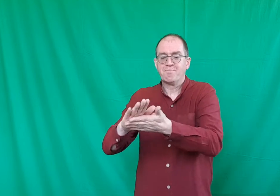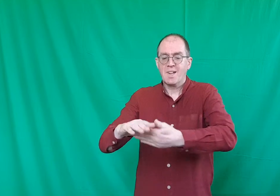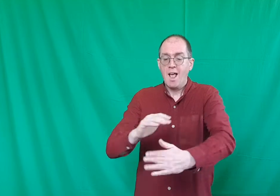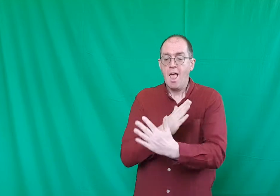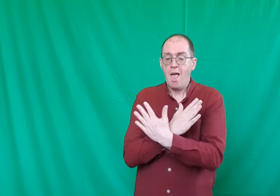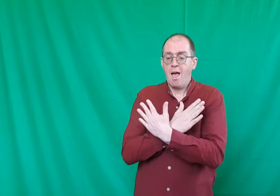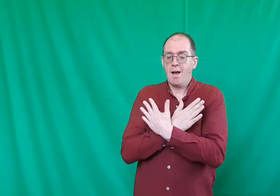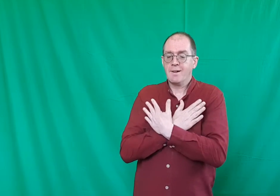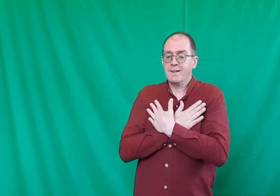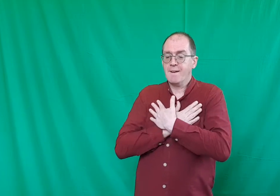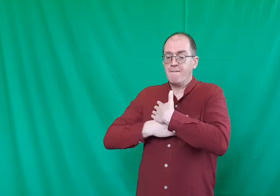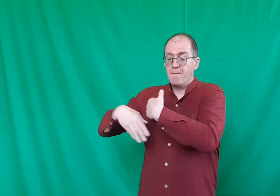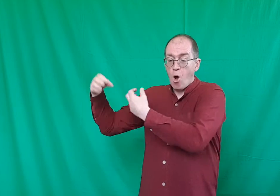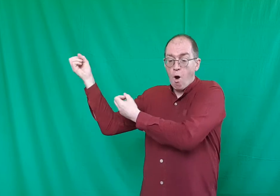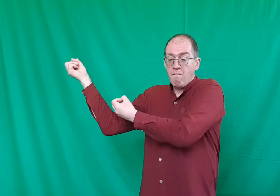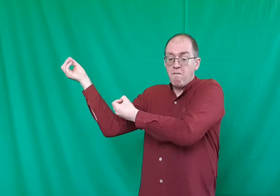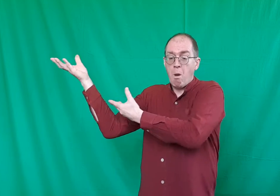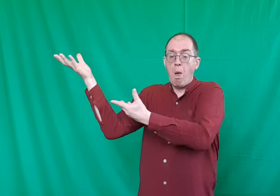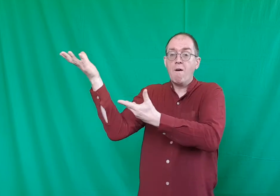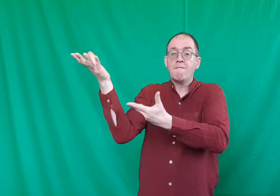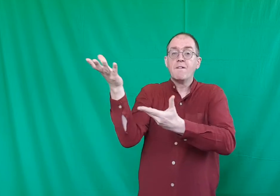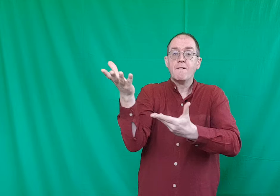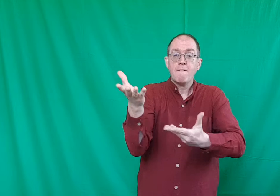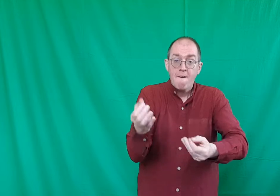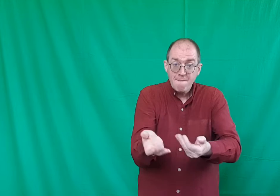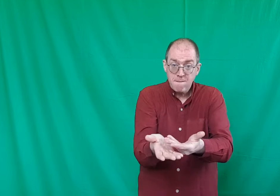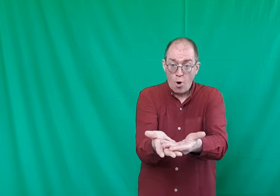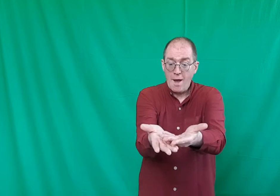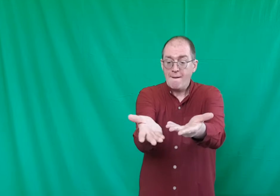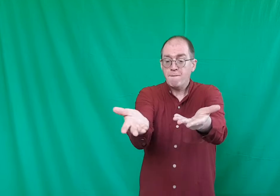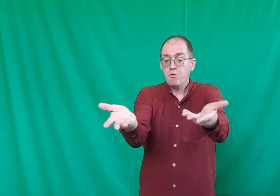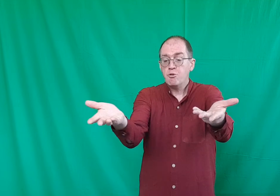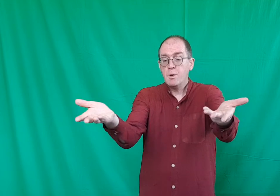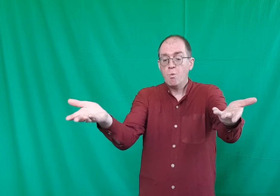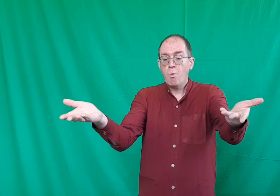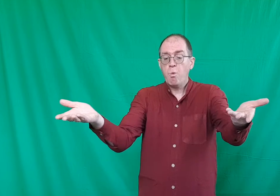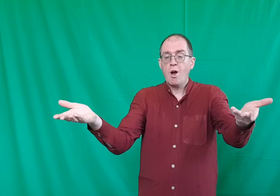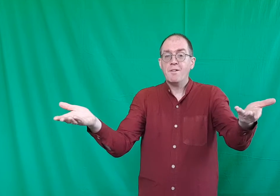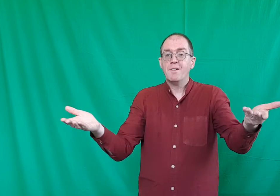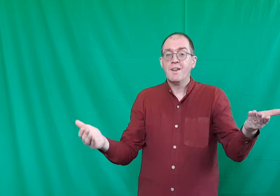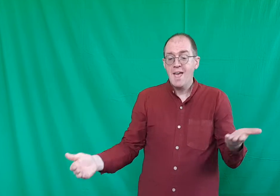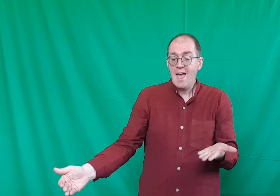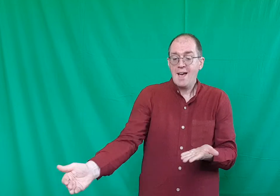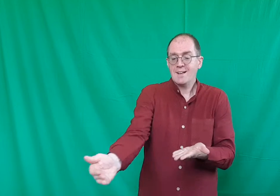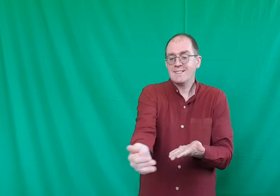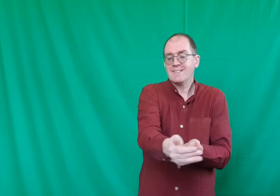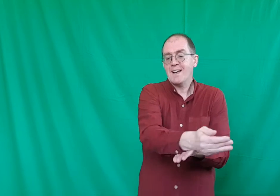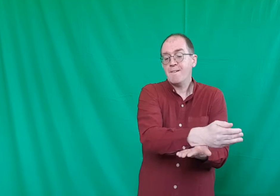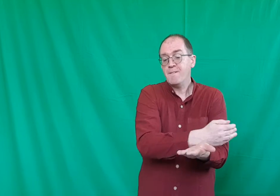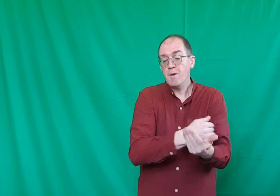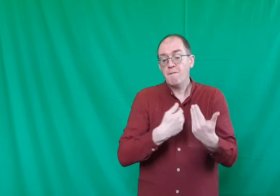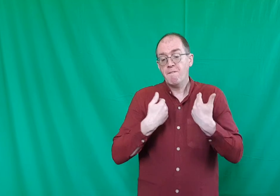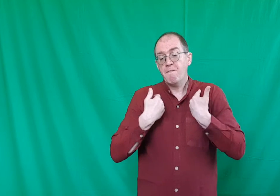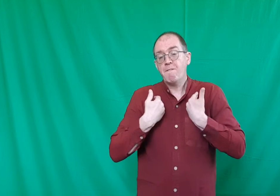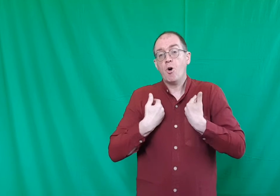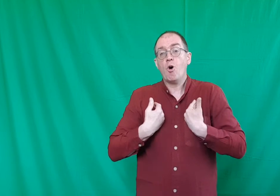A gift of love for everyone. A saviour for